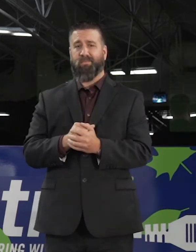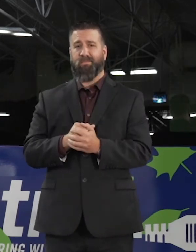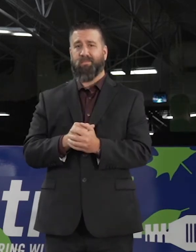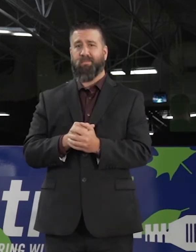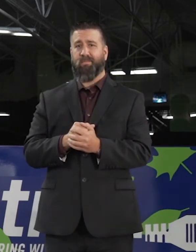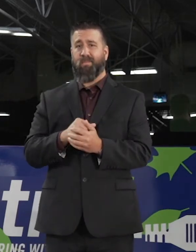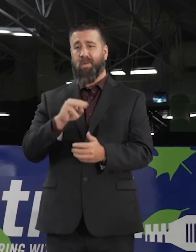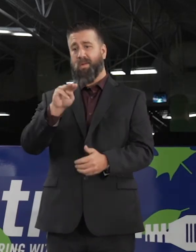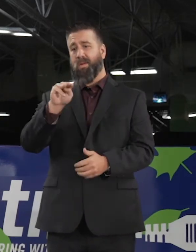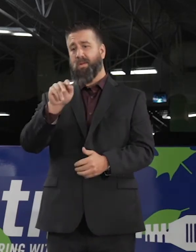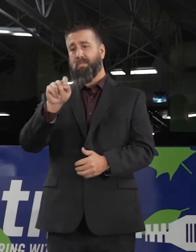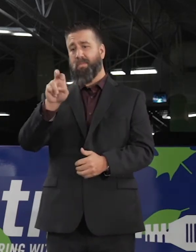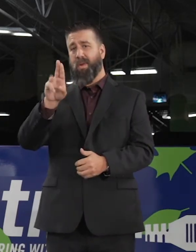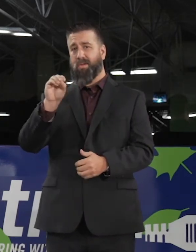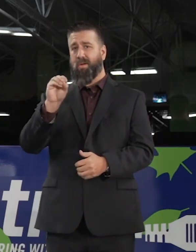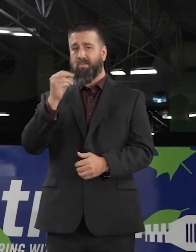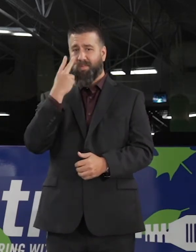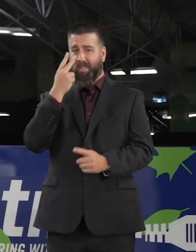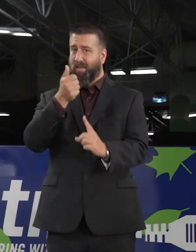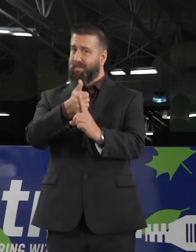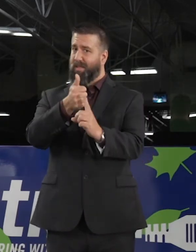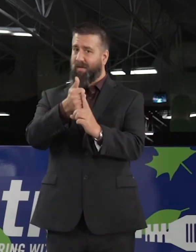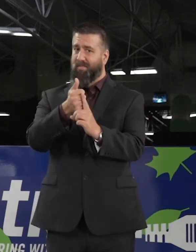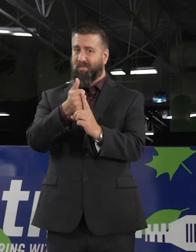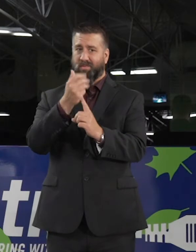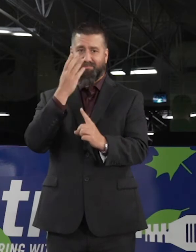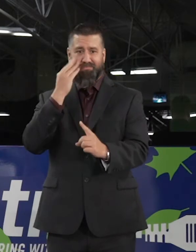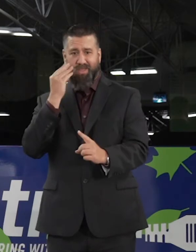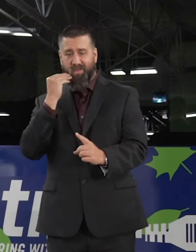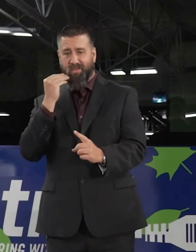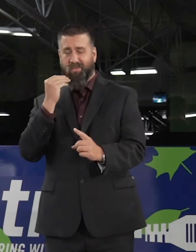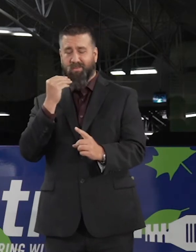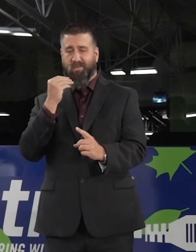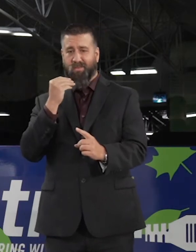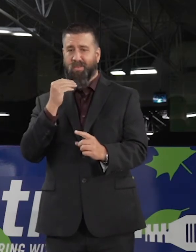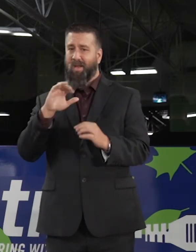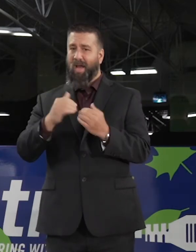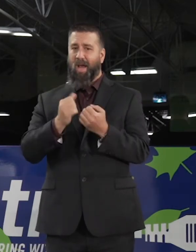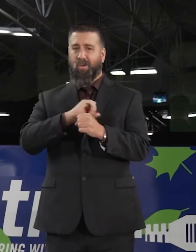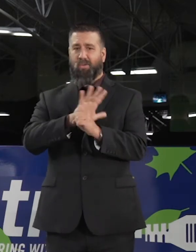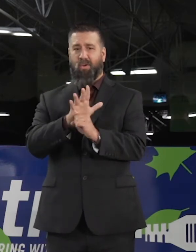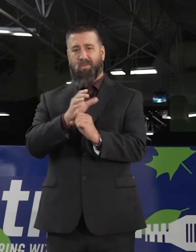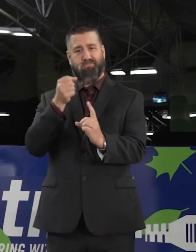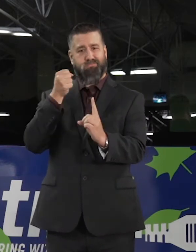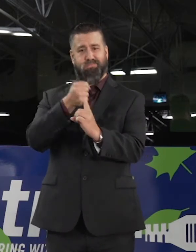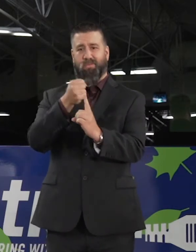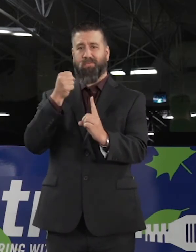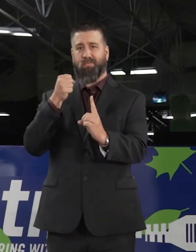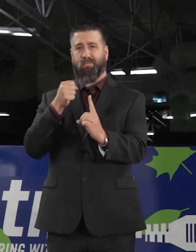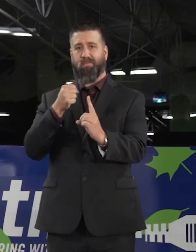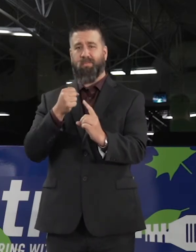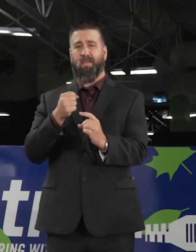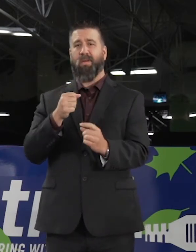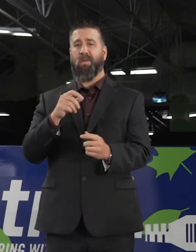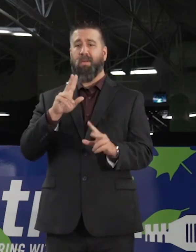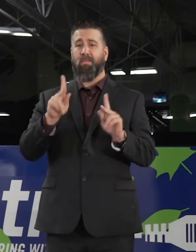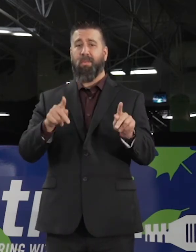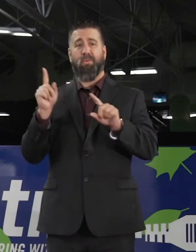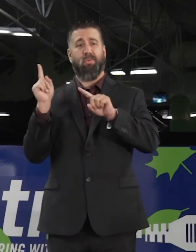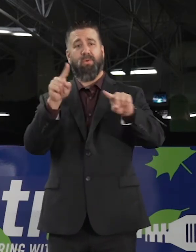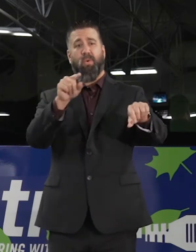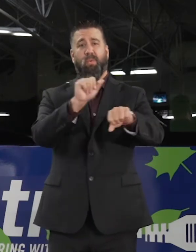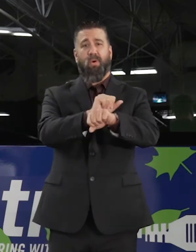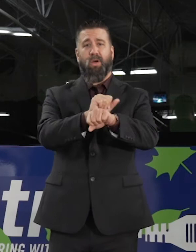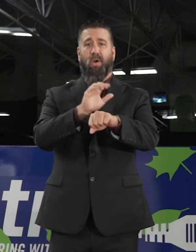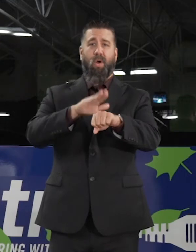seen firsthand the impact of this virus. Fewer people are going to work and riding public transportation, fewer visitors